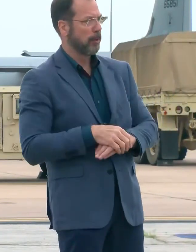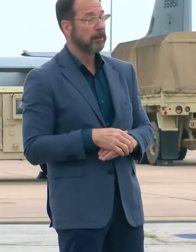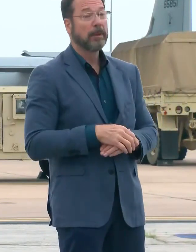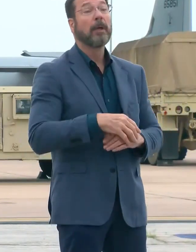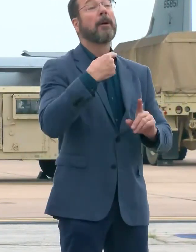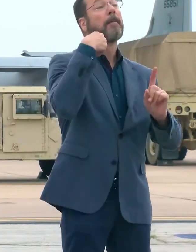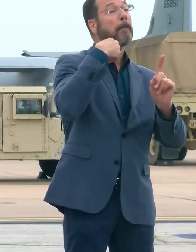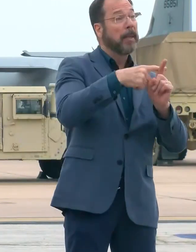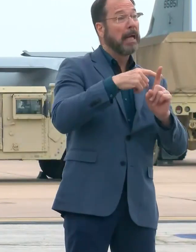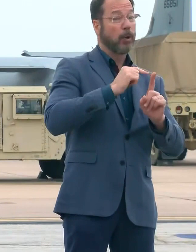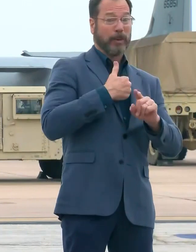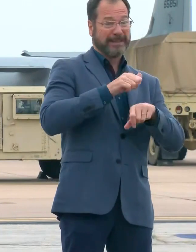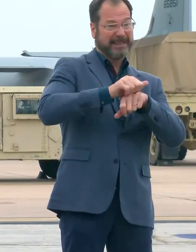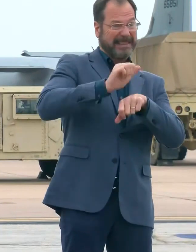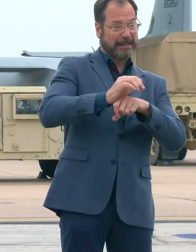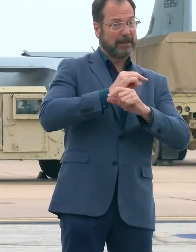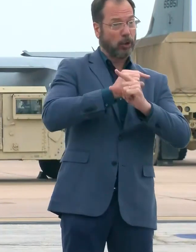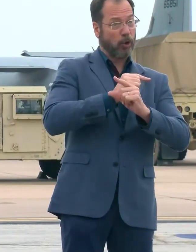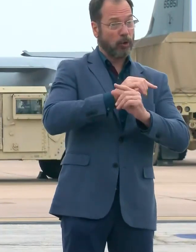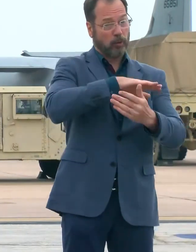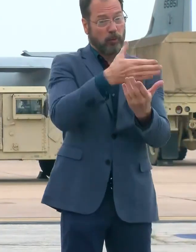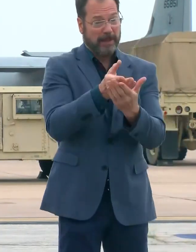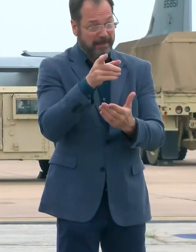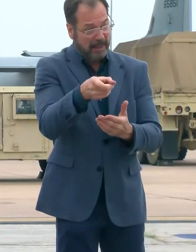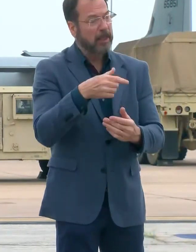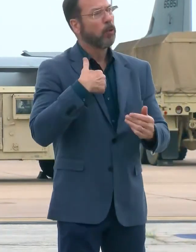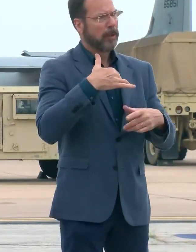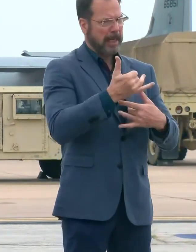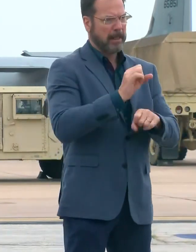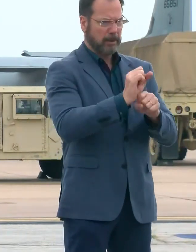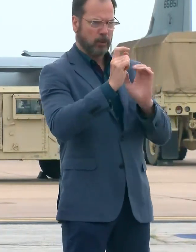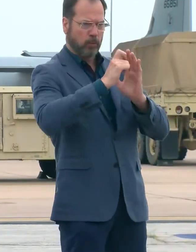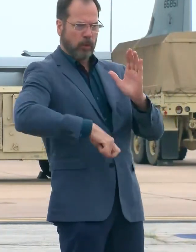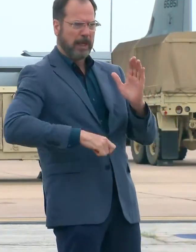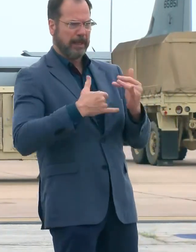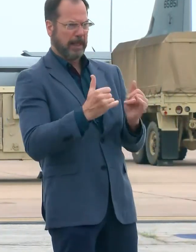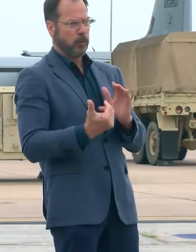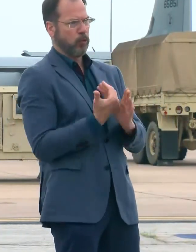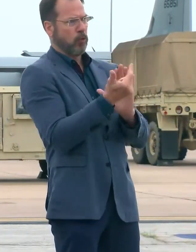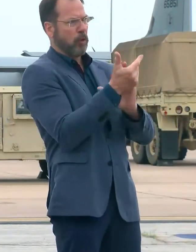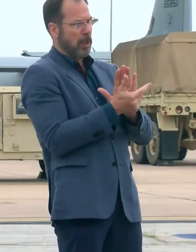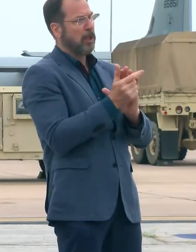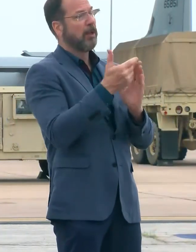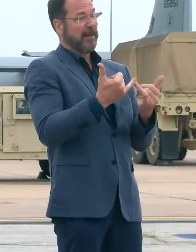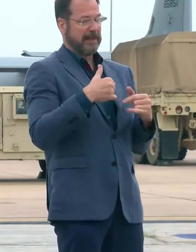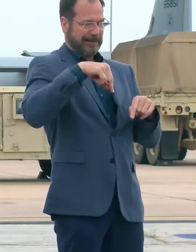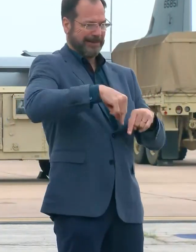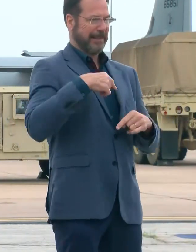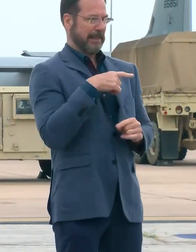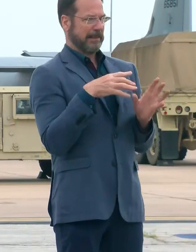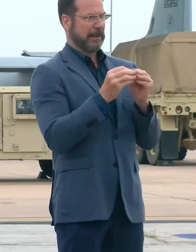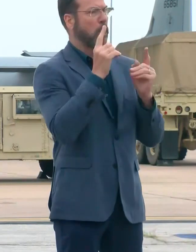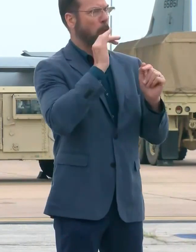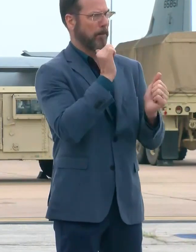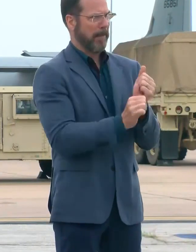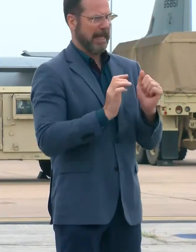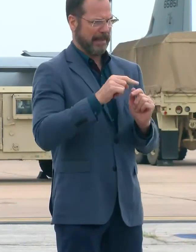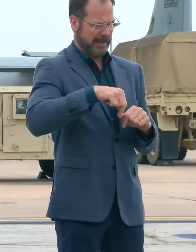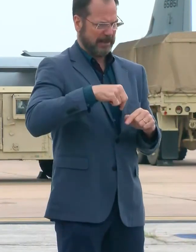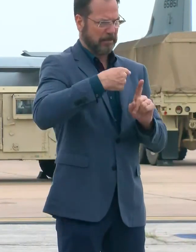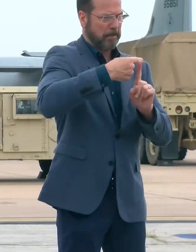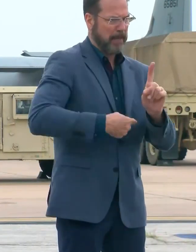deployment today, we're working on laws this session that I hope will pass later on this month